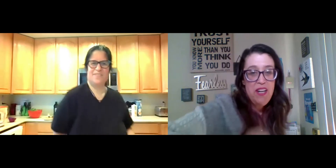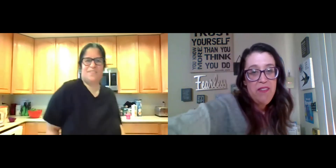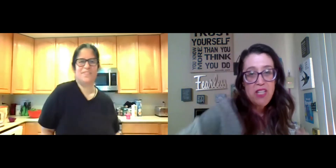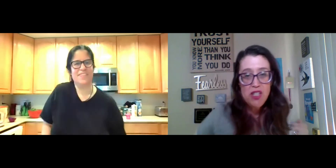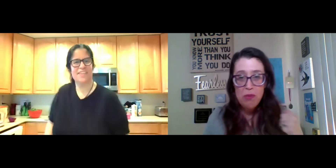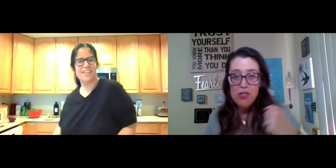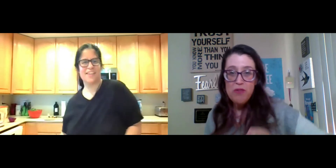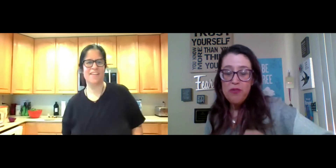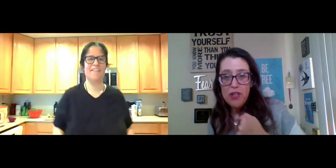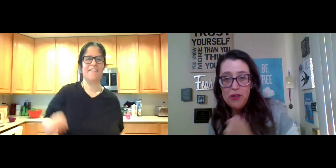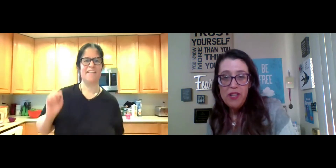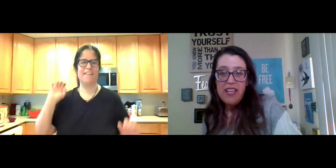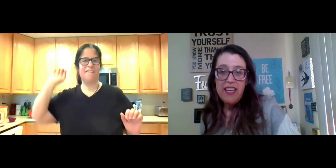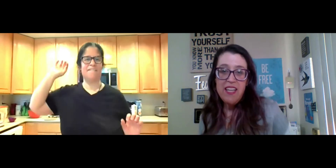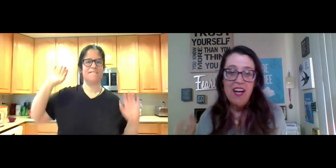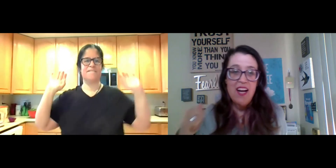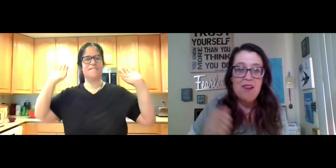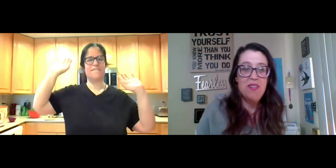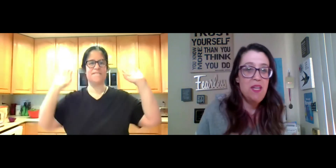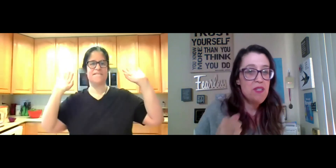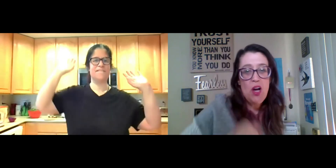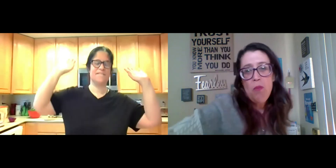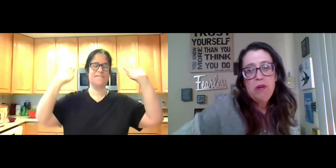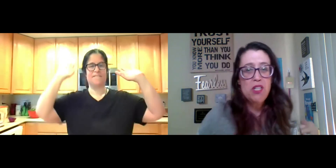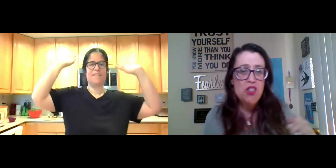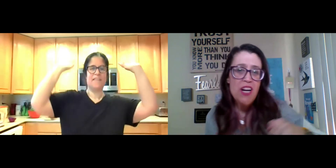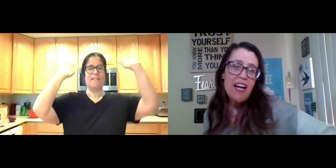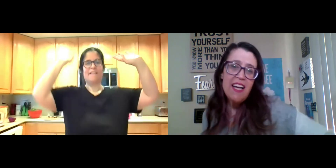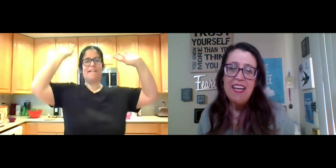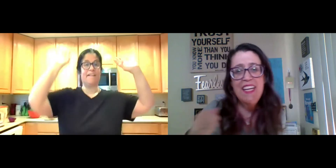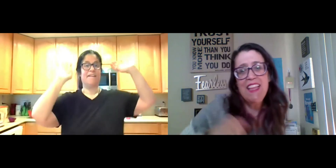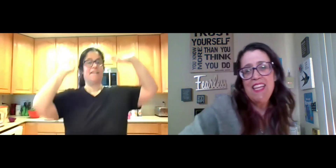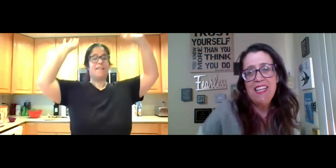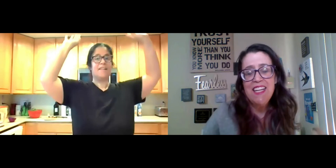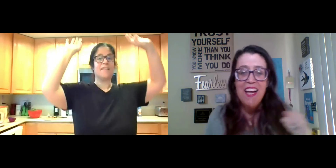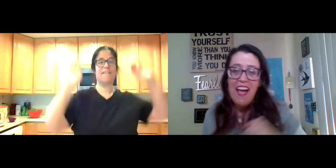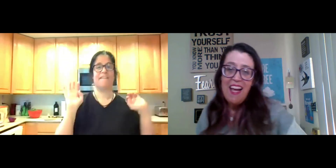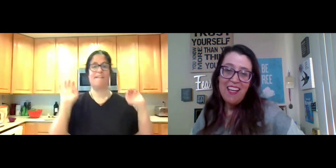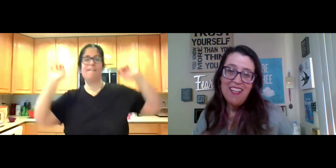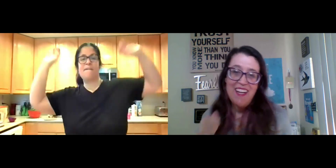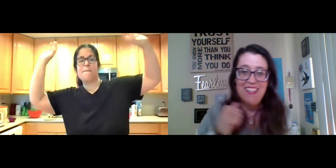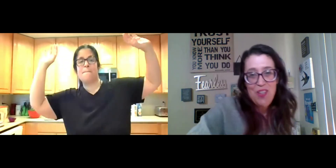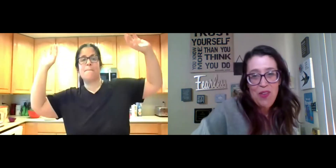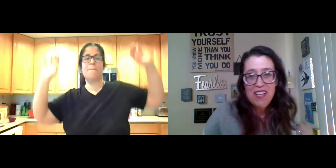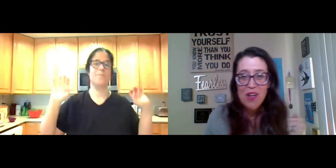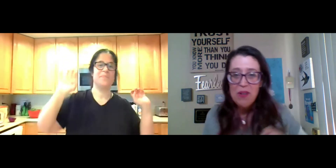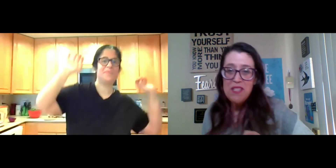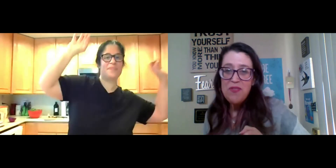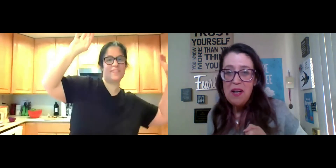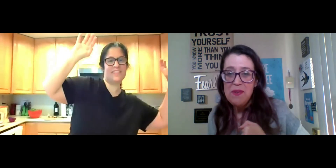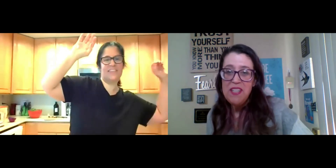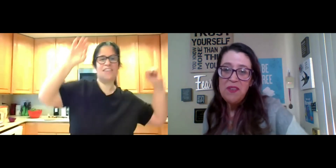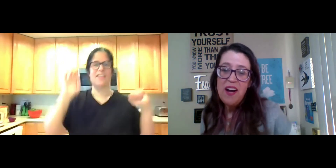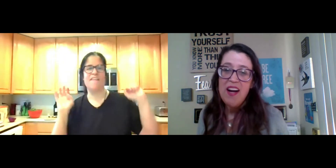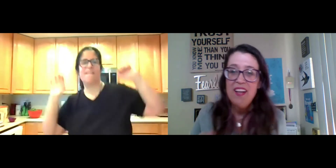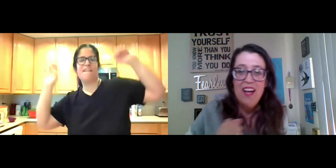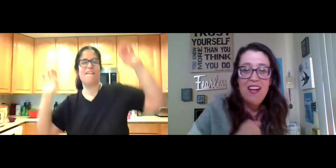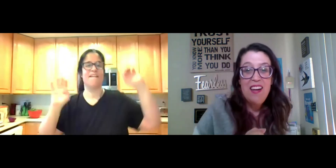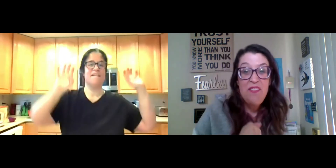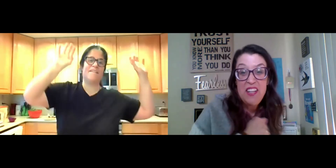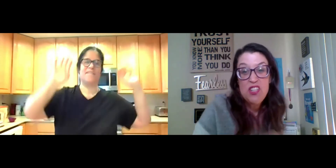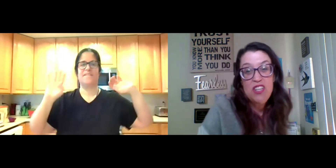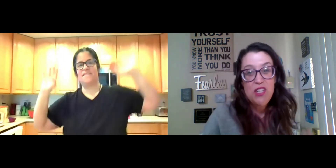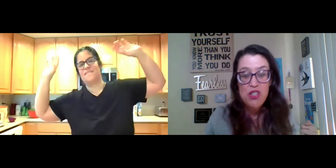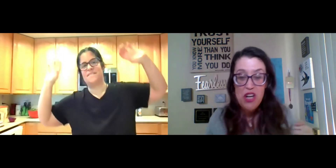too. Vegetables and fruit. He, um, he was open to try anything. And, uh, so that's always fun when you got